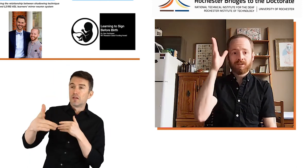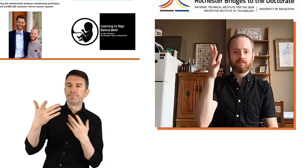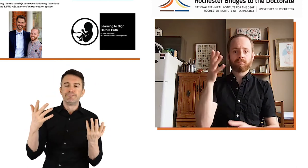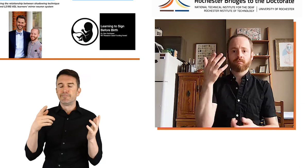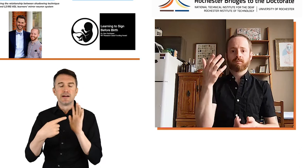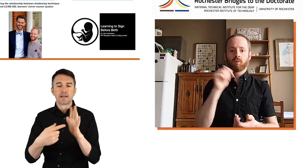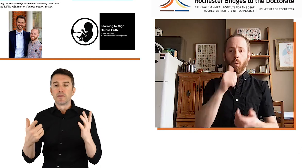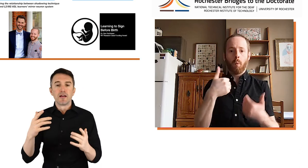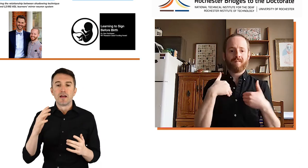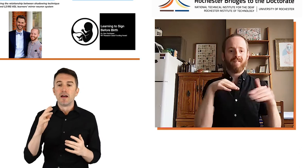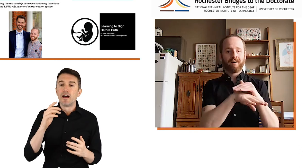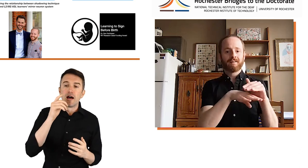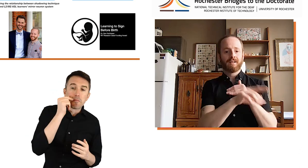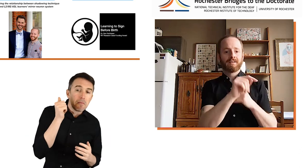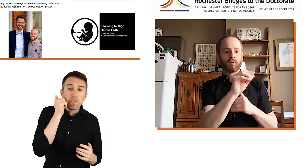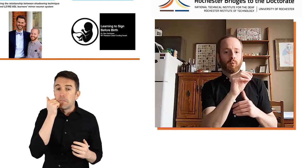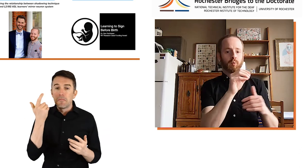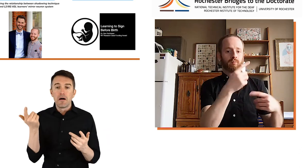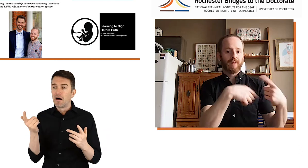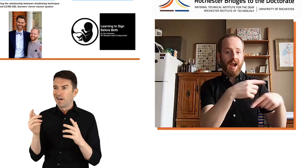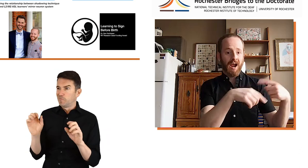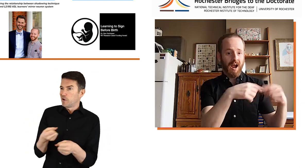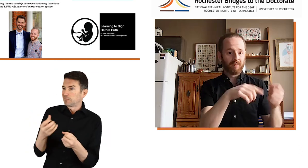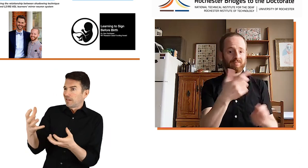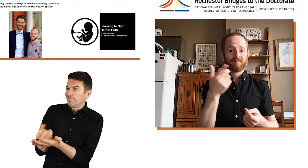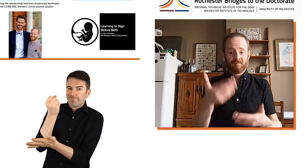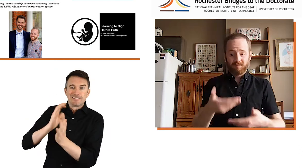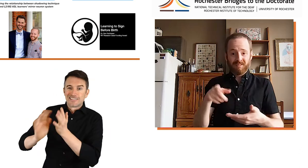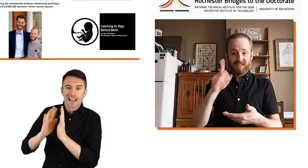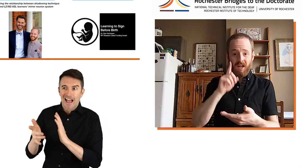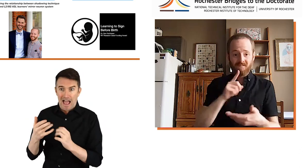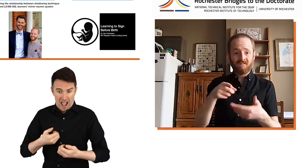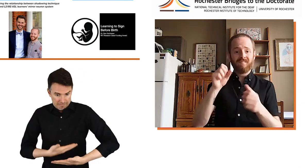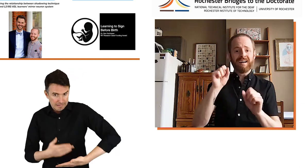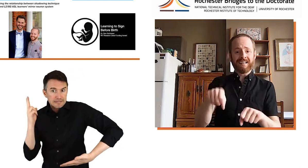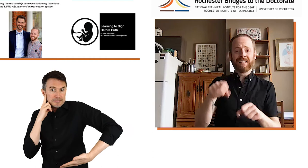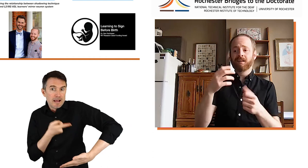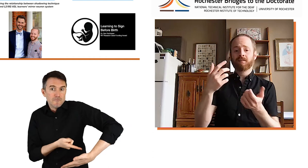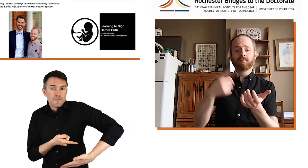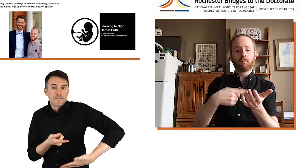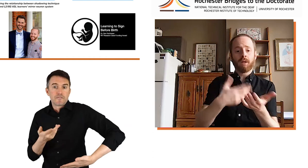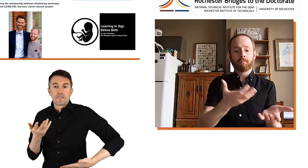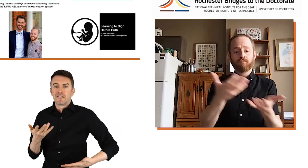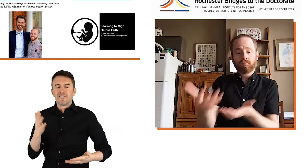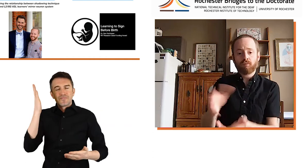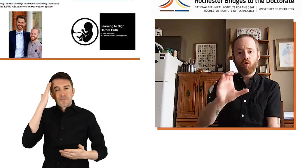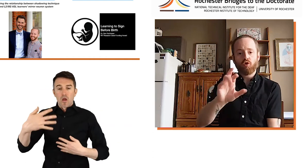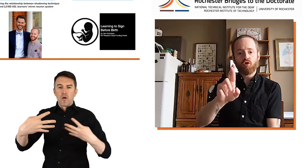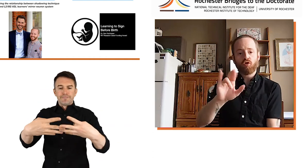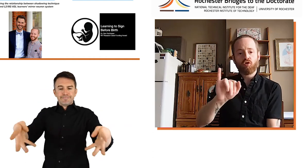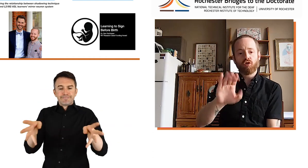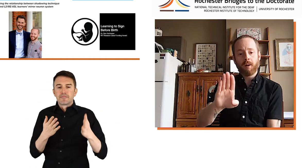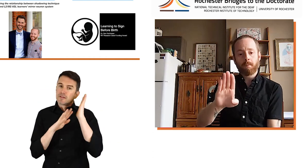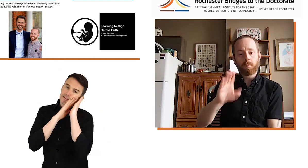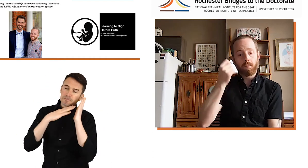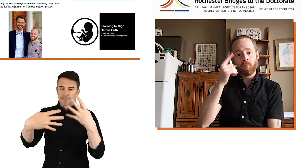So at that point, we were also curious about infants who don't have access to sign language. When parents have a deaf